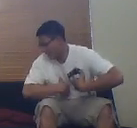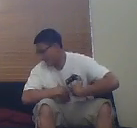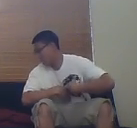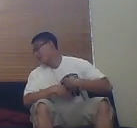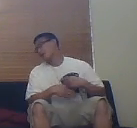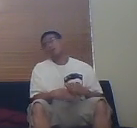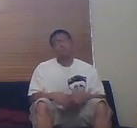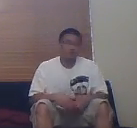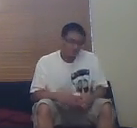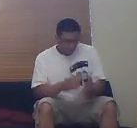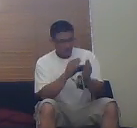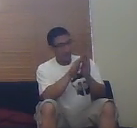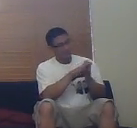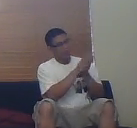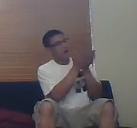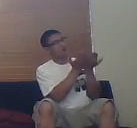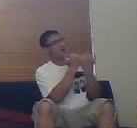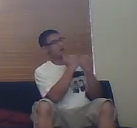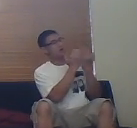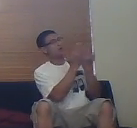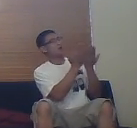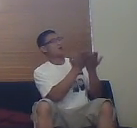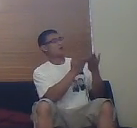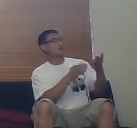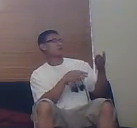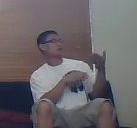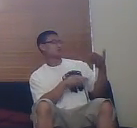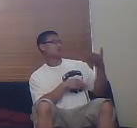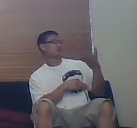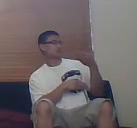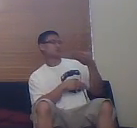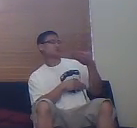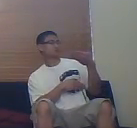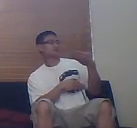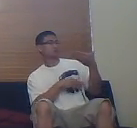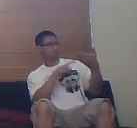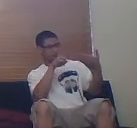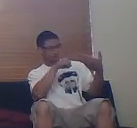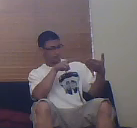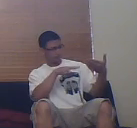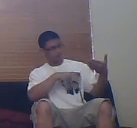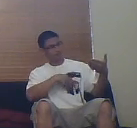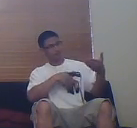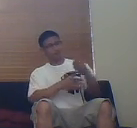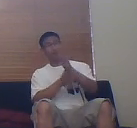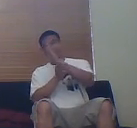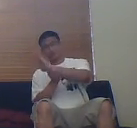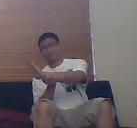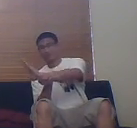So he opens it up, brings it up to all his friends.